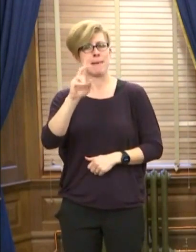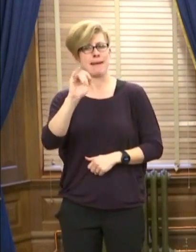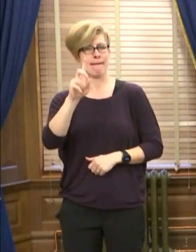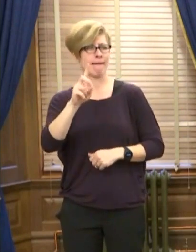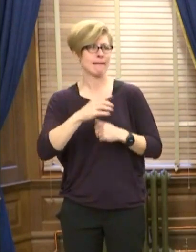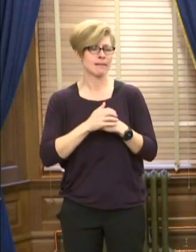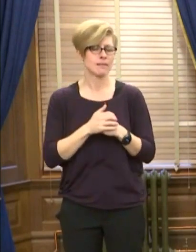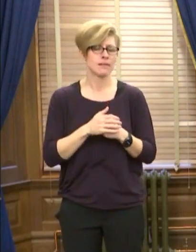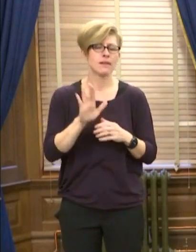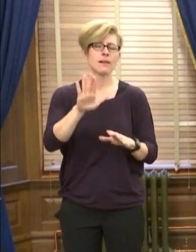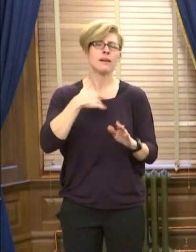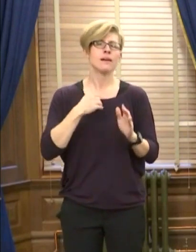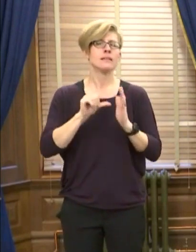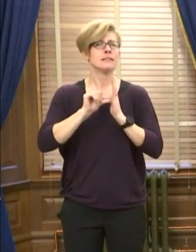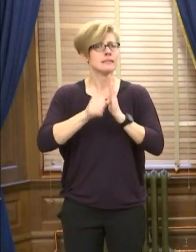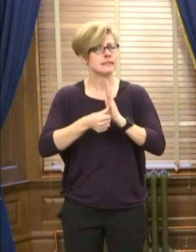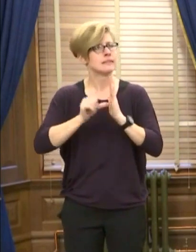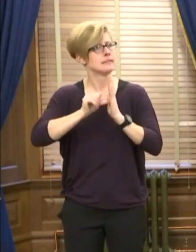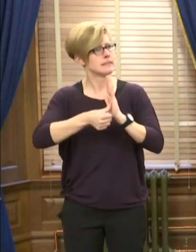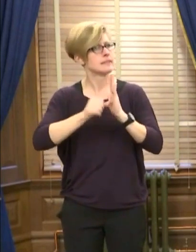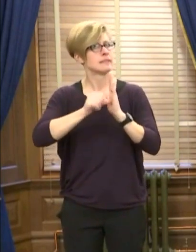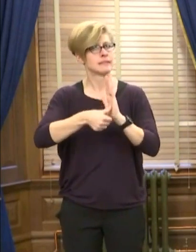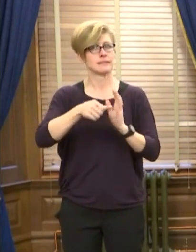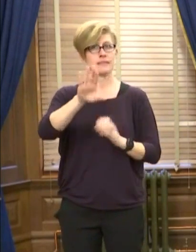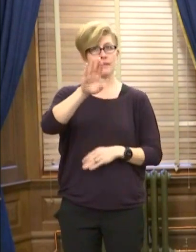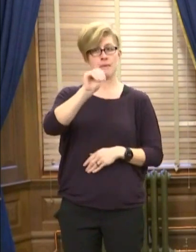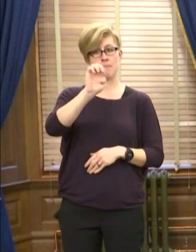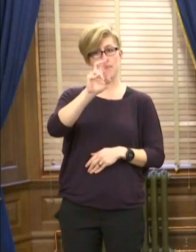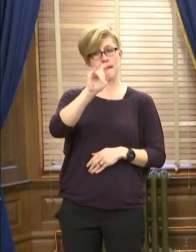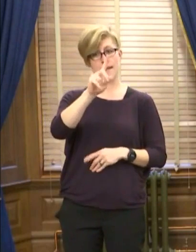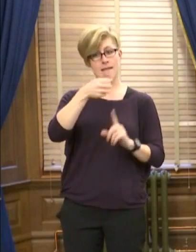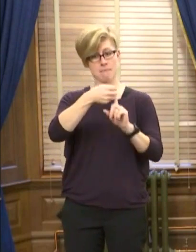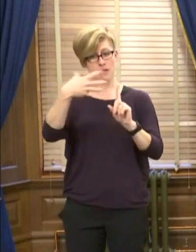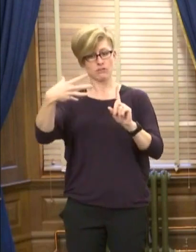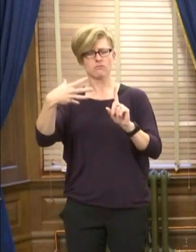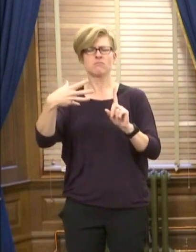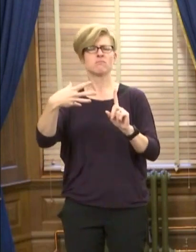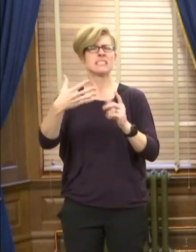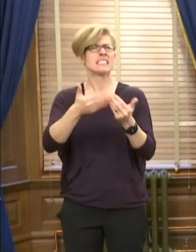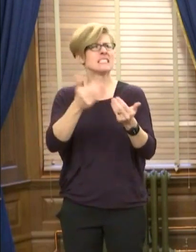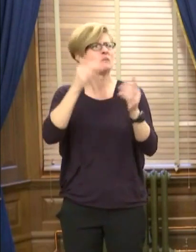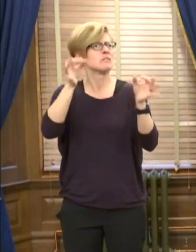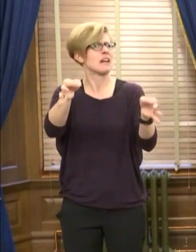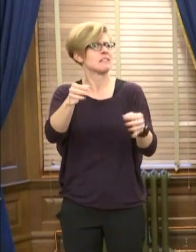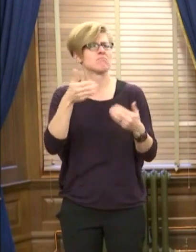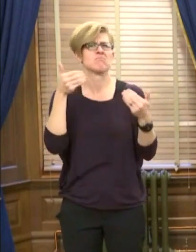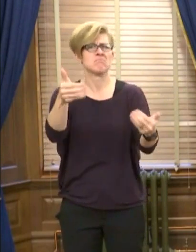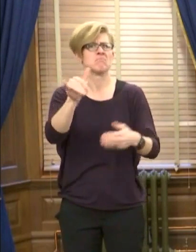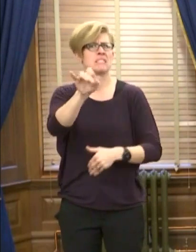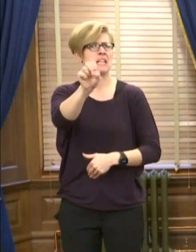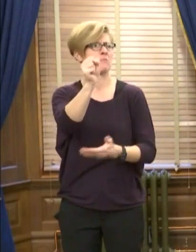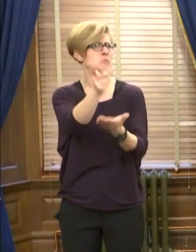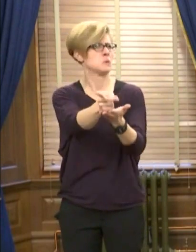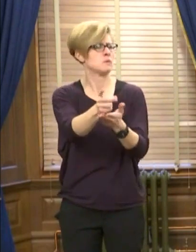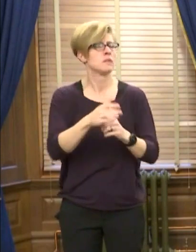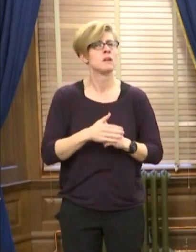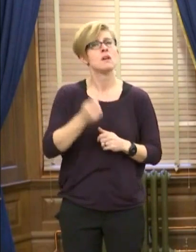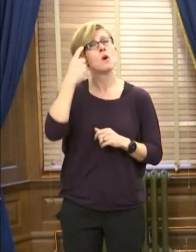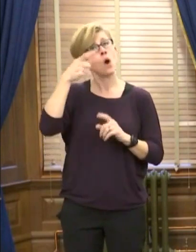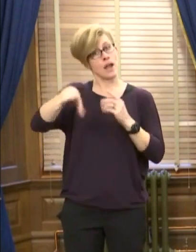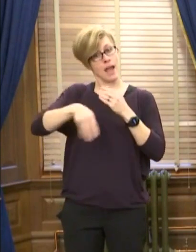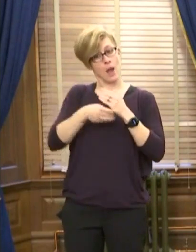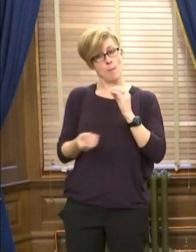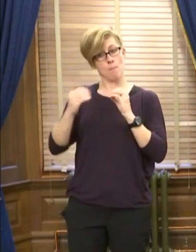time and time again that Medicaid expansion is a no-brainer. In addition to expanding coverage, it